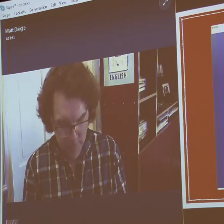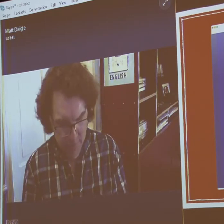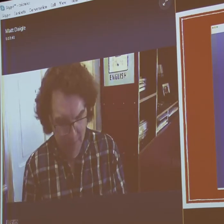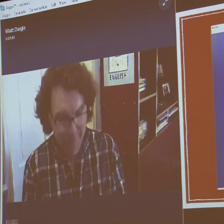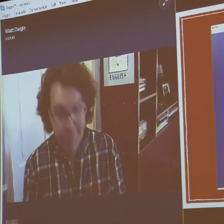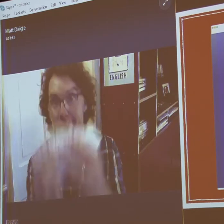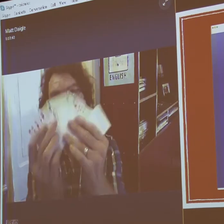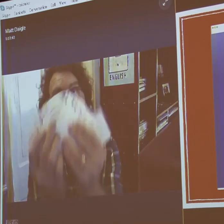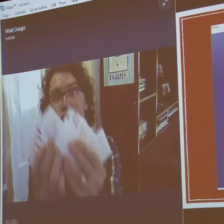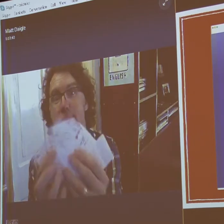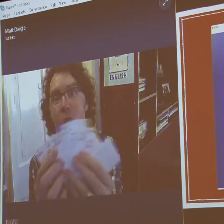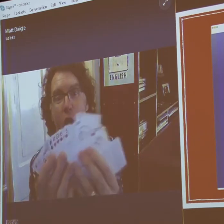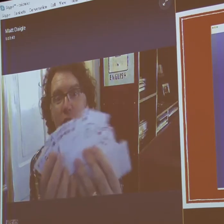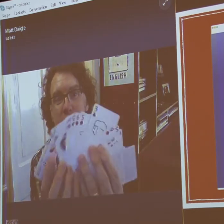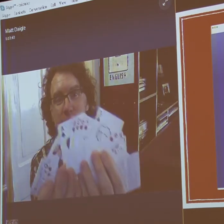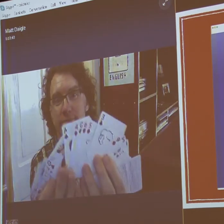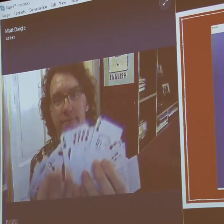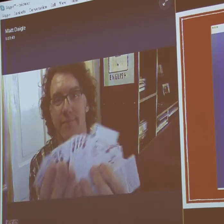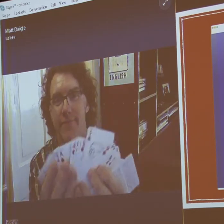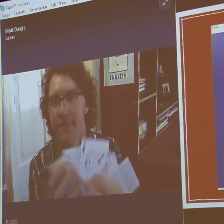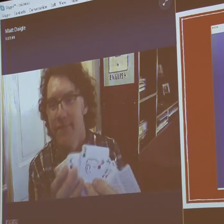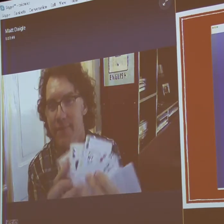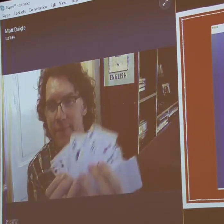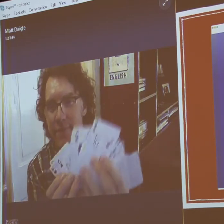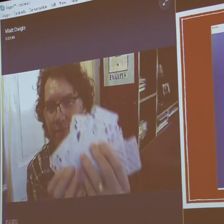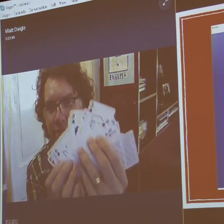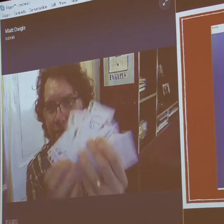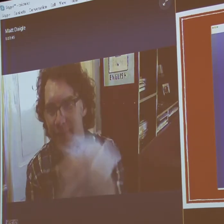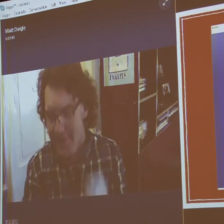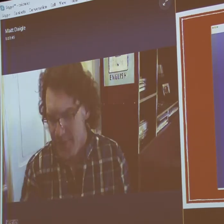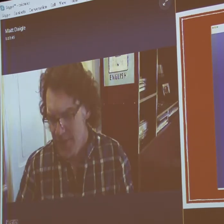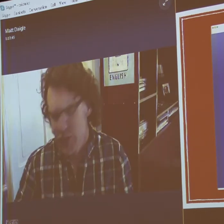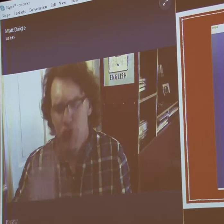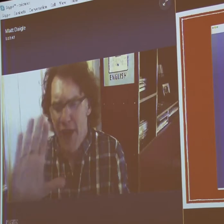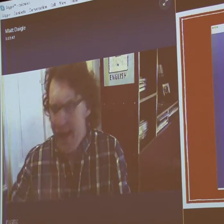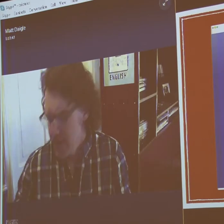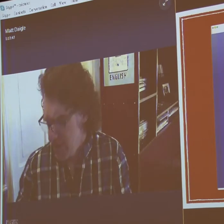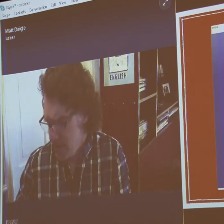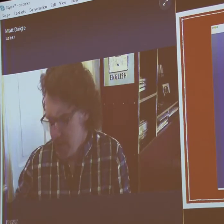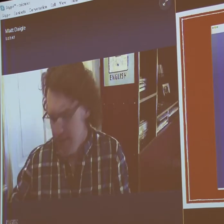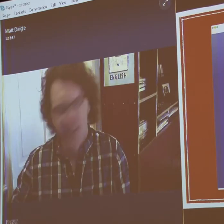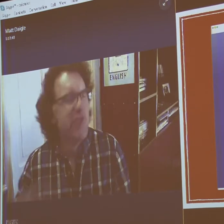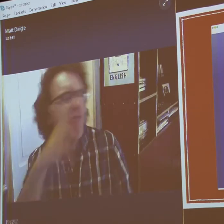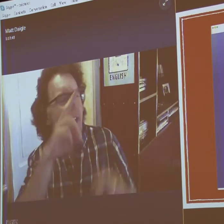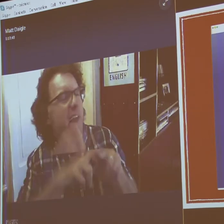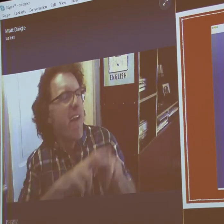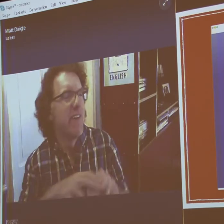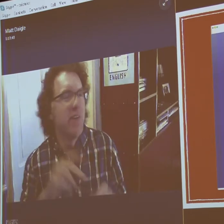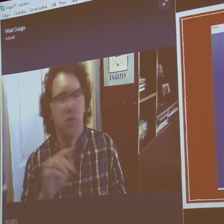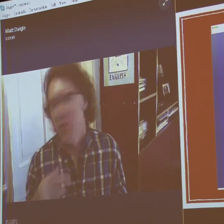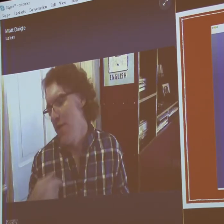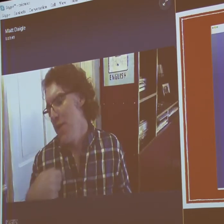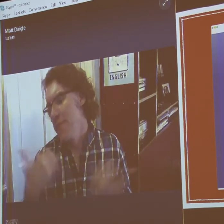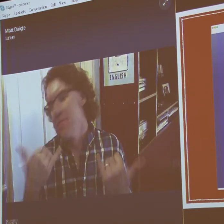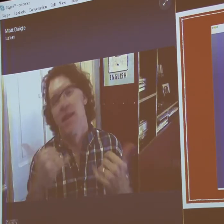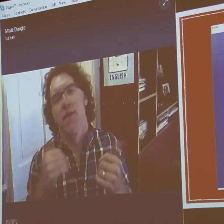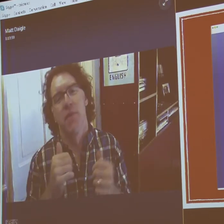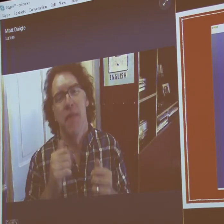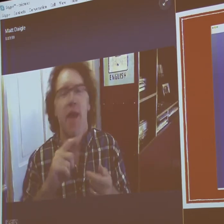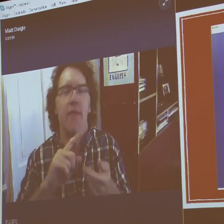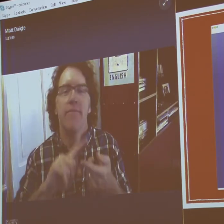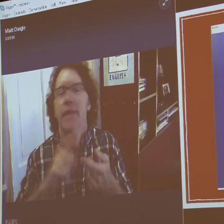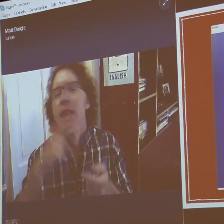And then, and of course, it's a regular deck of cards, and it's great. People love it. It's fun.